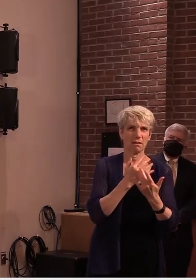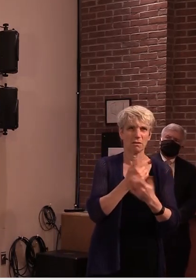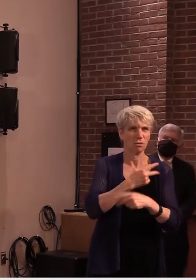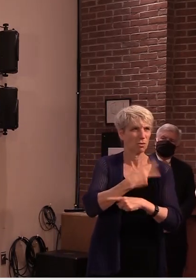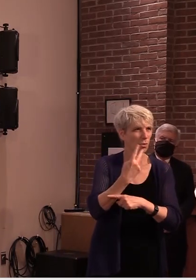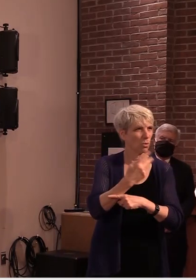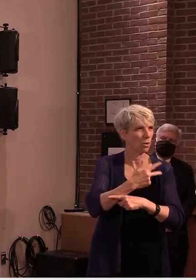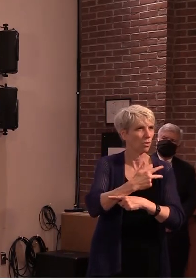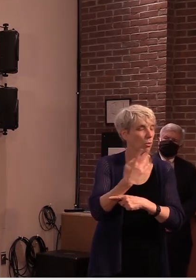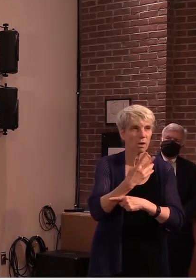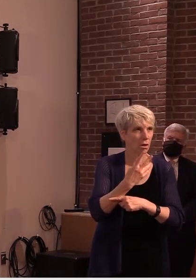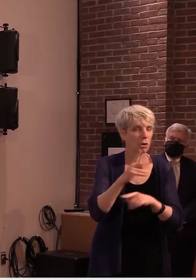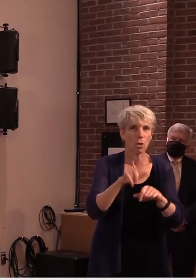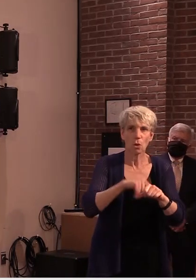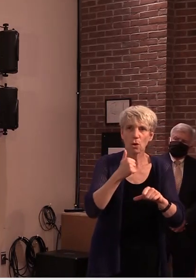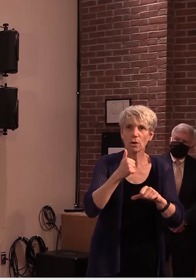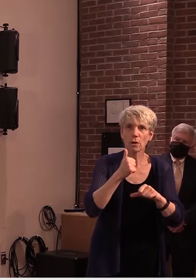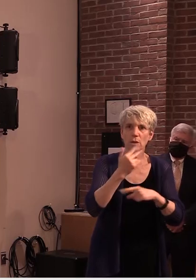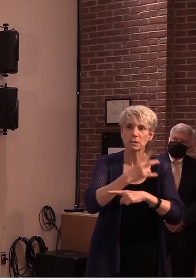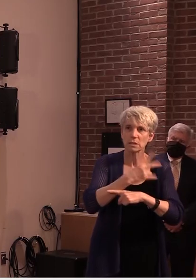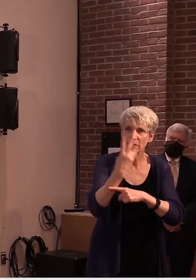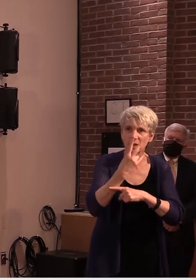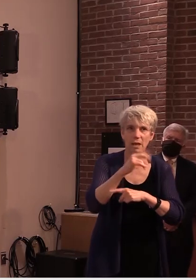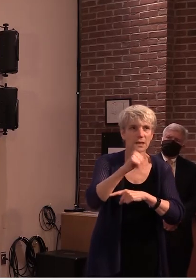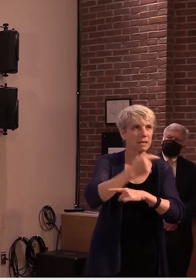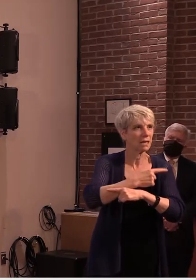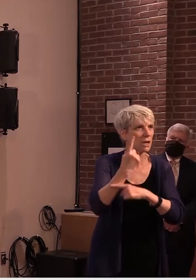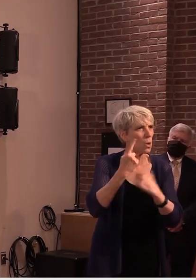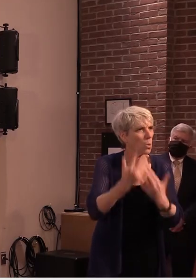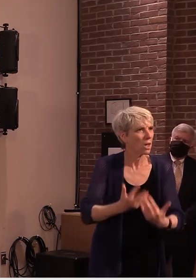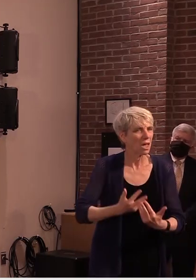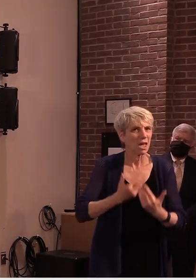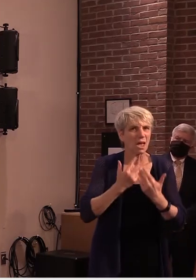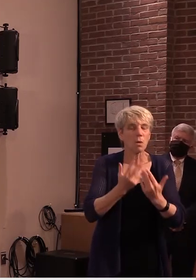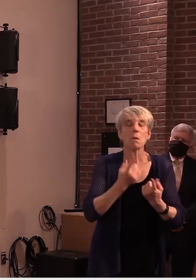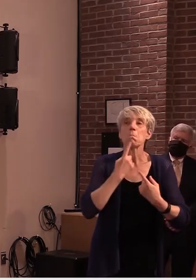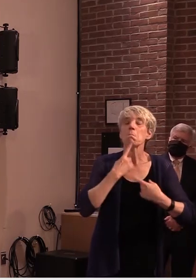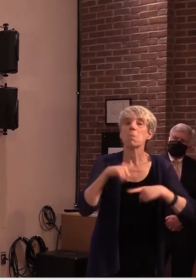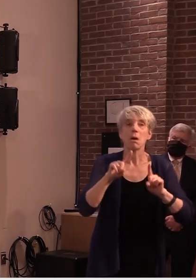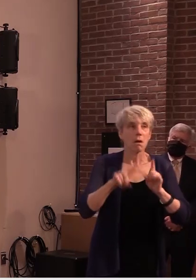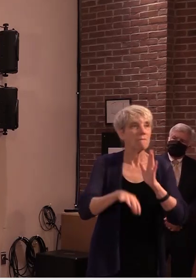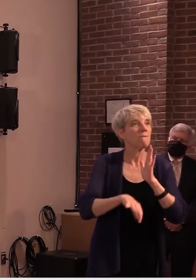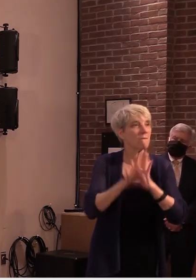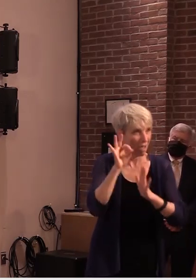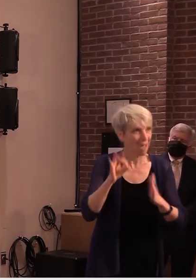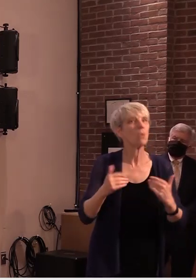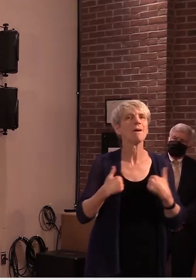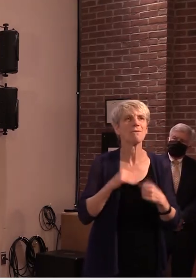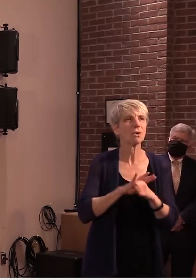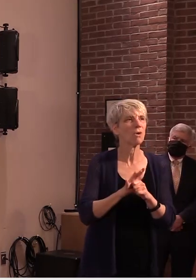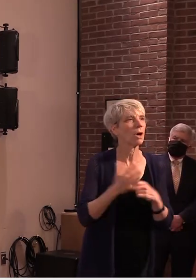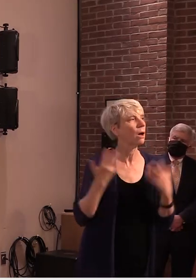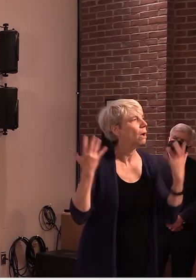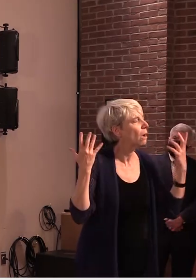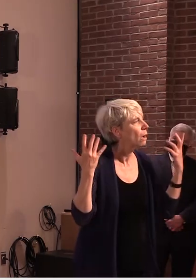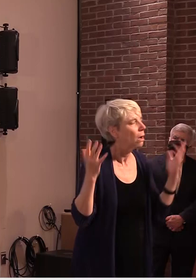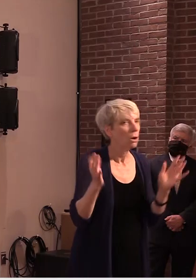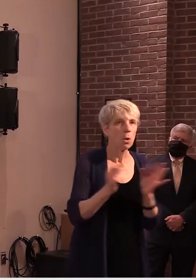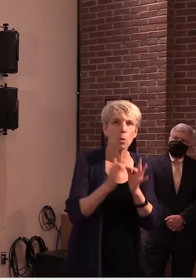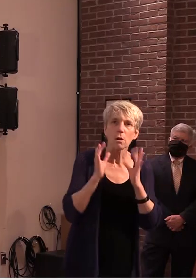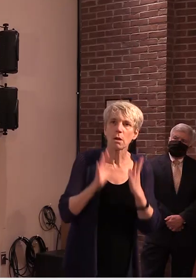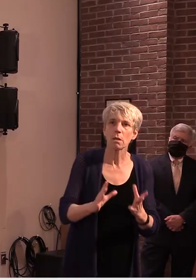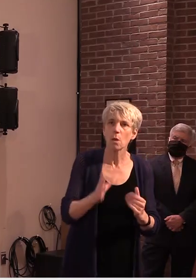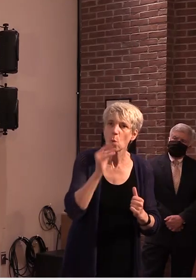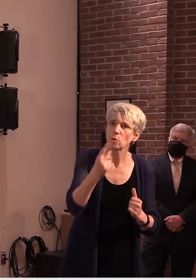result for a person with symptoms that comes back in that time frame is almost worthless to the person